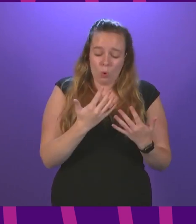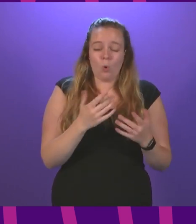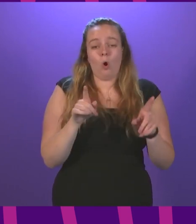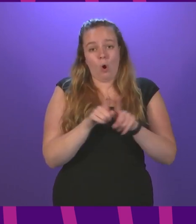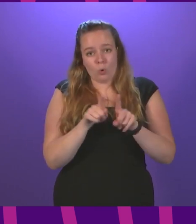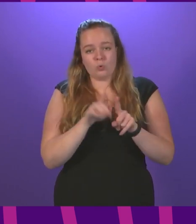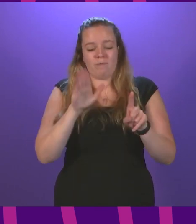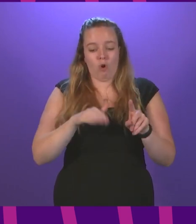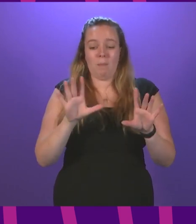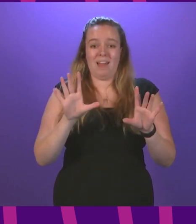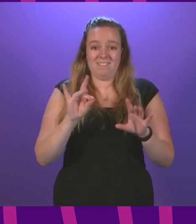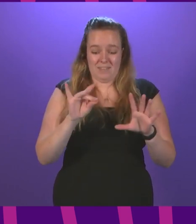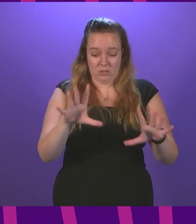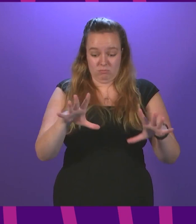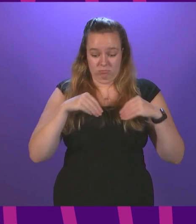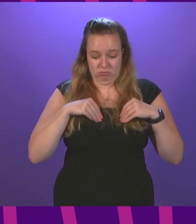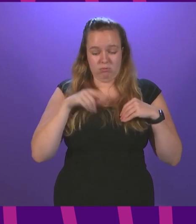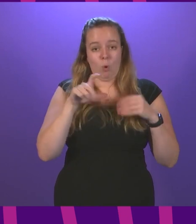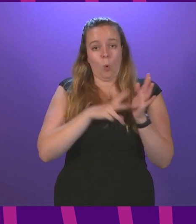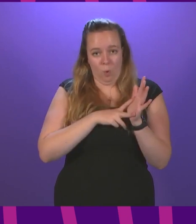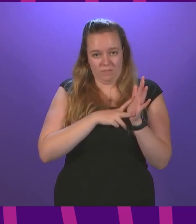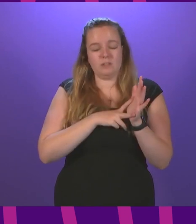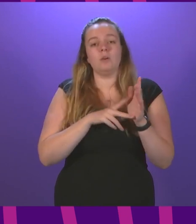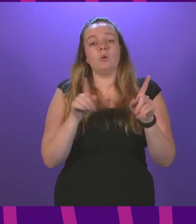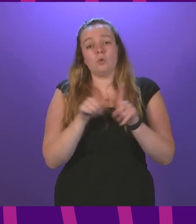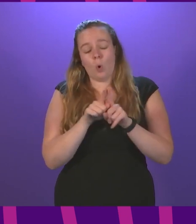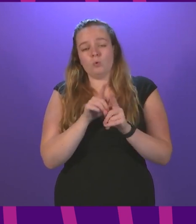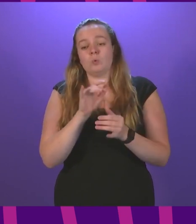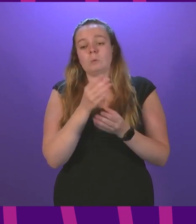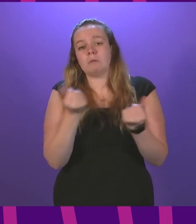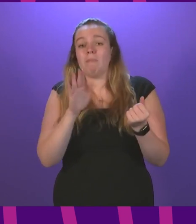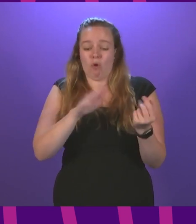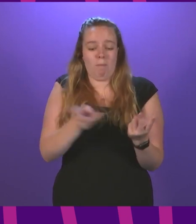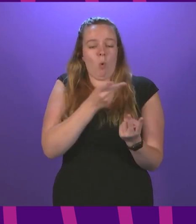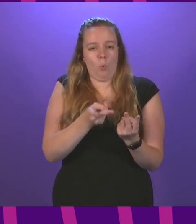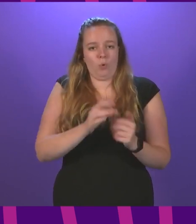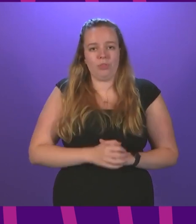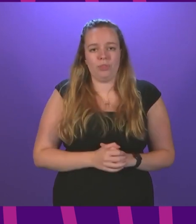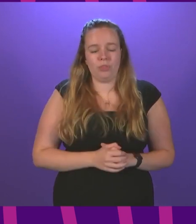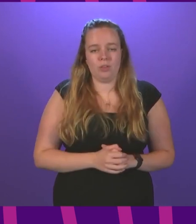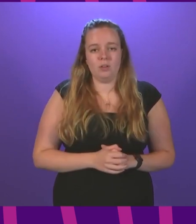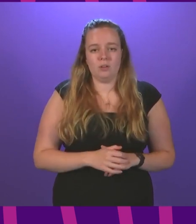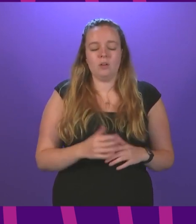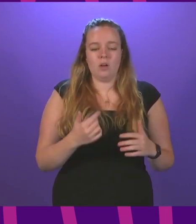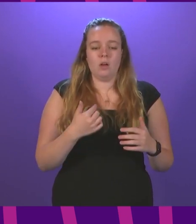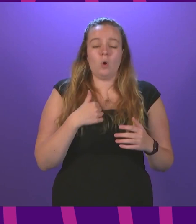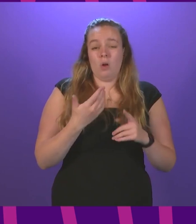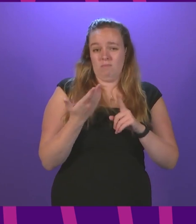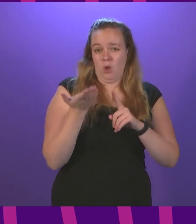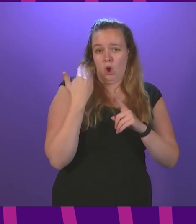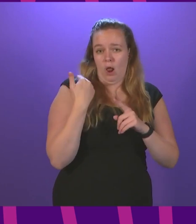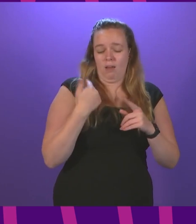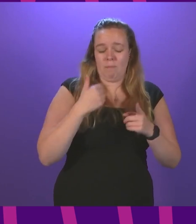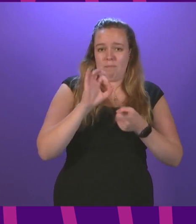extent from infection with the virus and, indeed, in some cases from both. And so I will return to my earlier